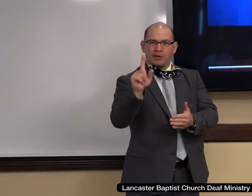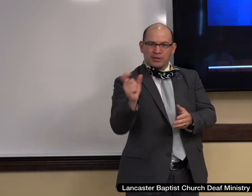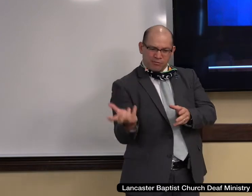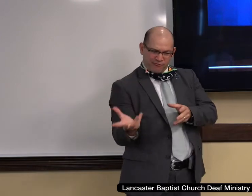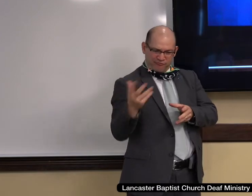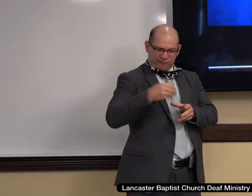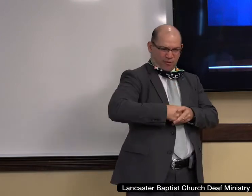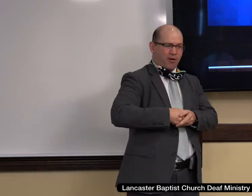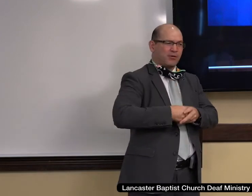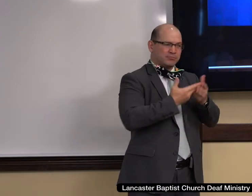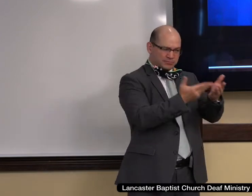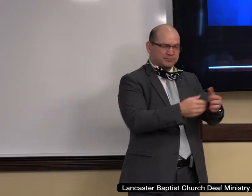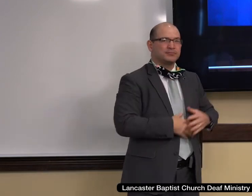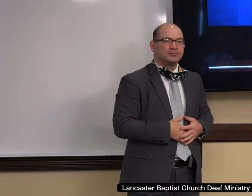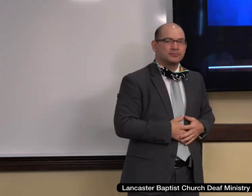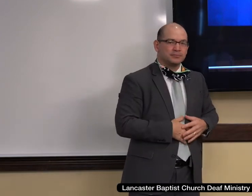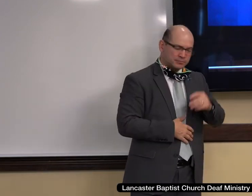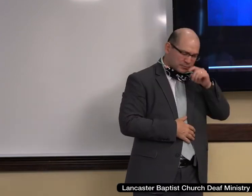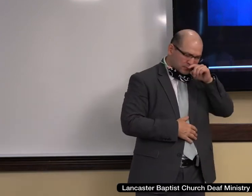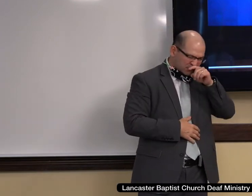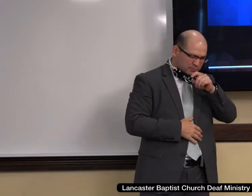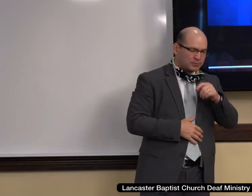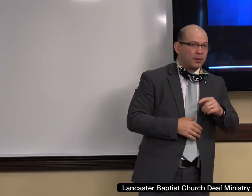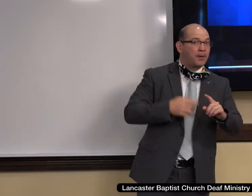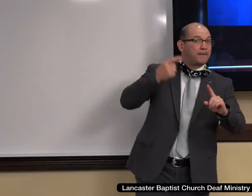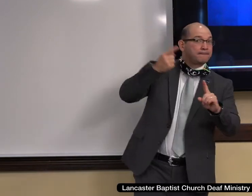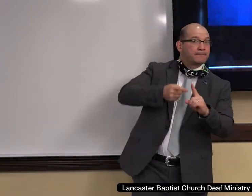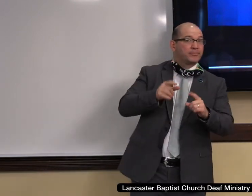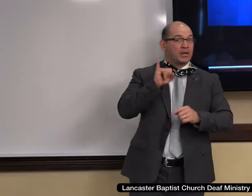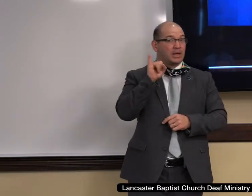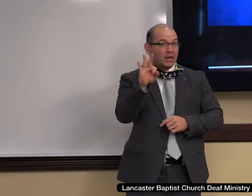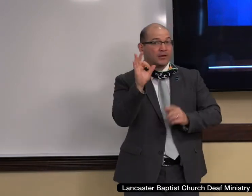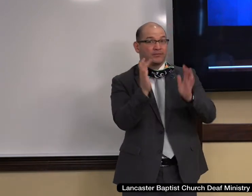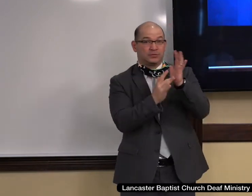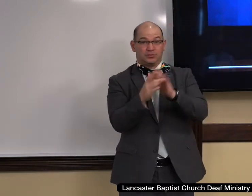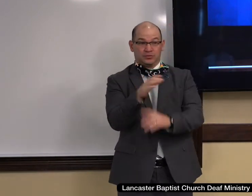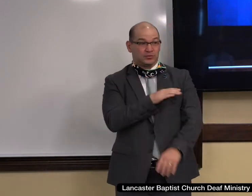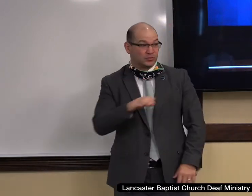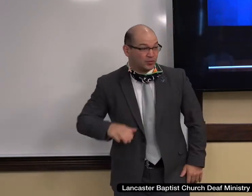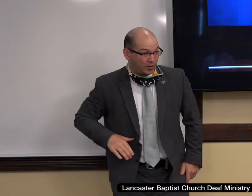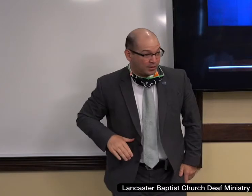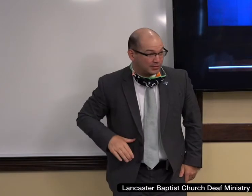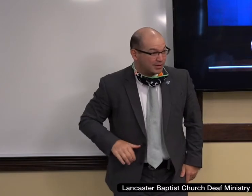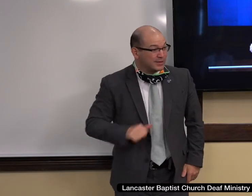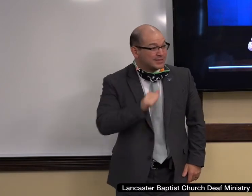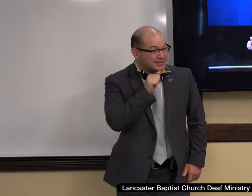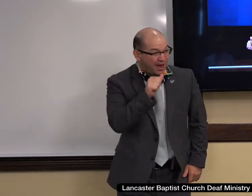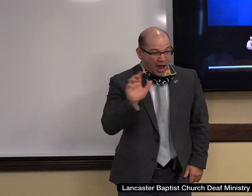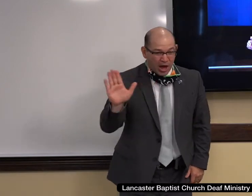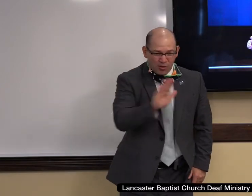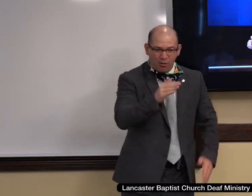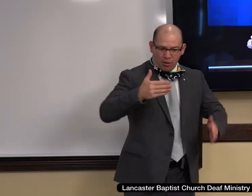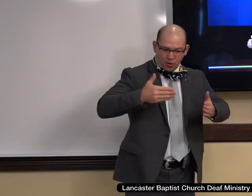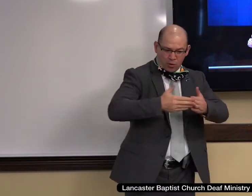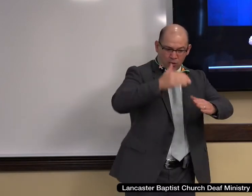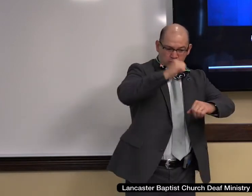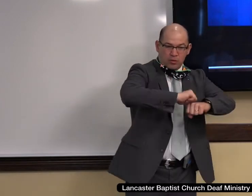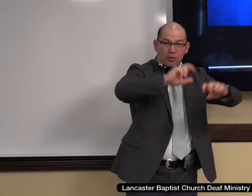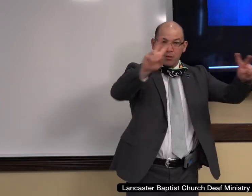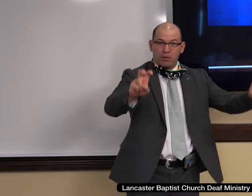together. So I say to you today that if Jesus Christ is not your cornerstone, then there is